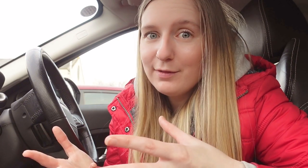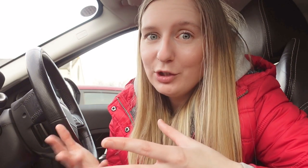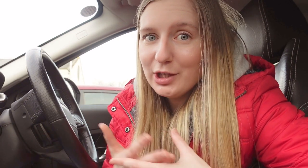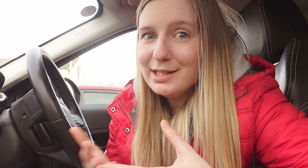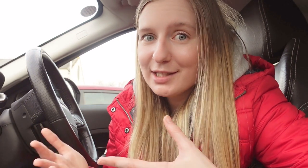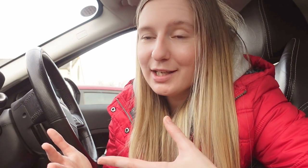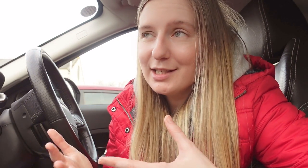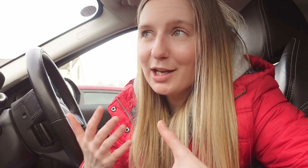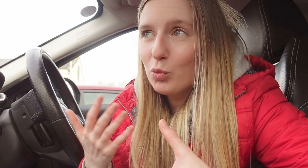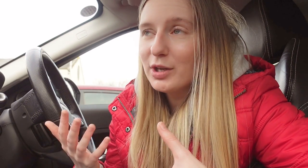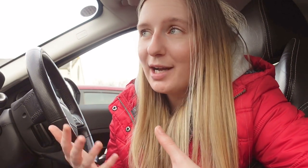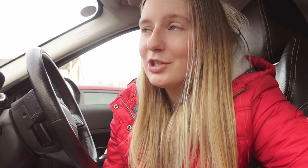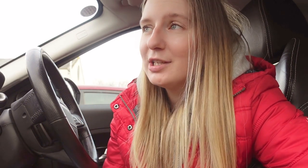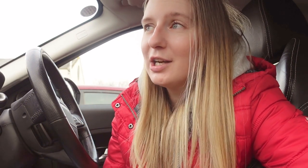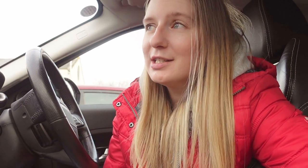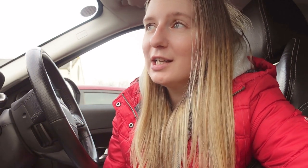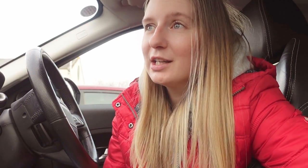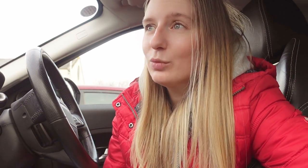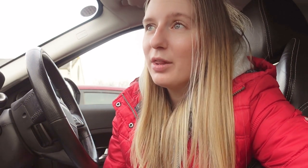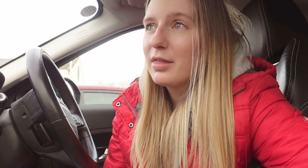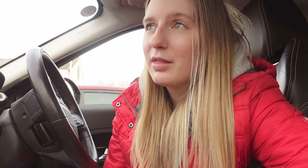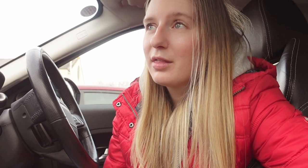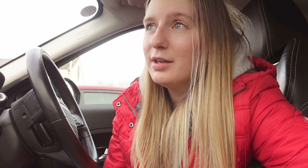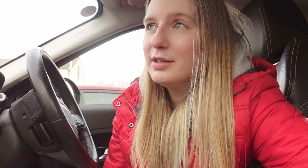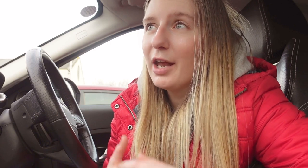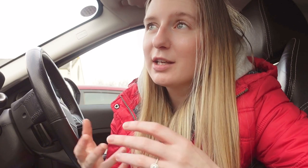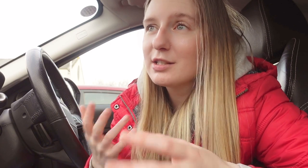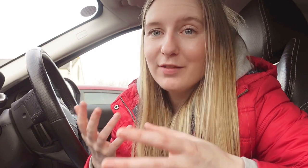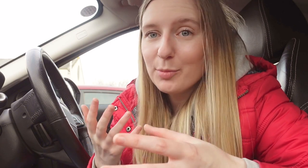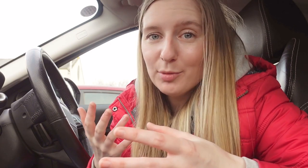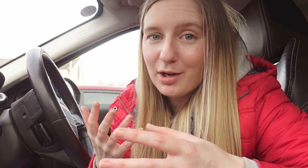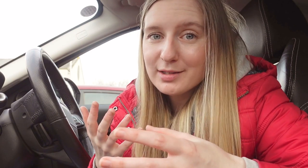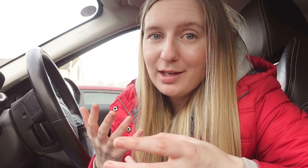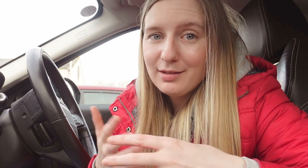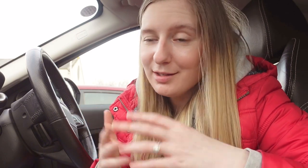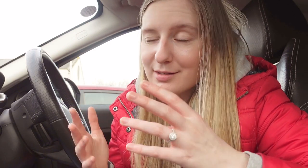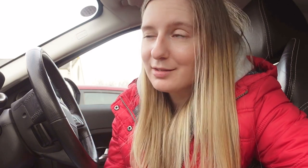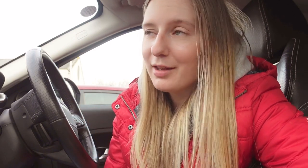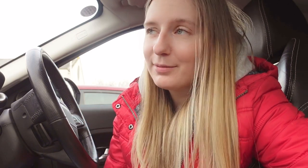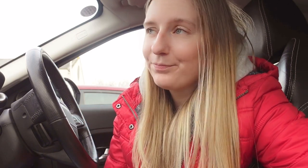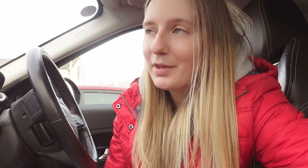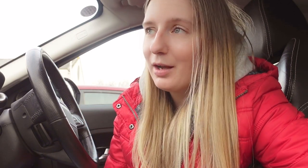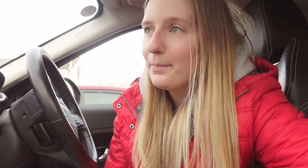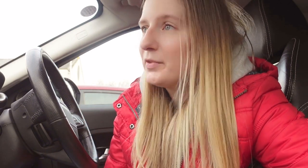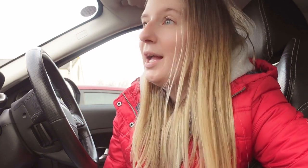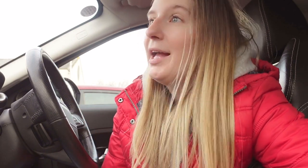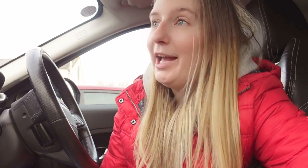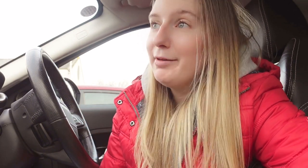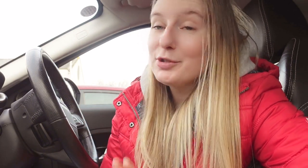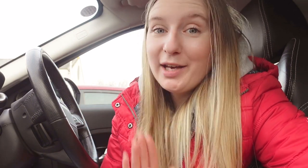you insight into like what it's actually like dealing with like something that people can't see it's like anyway so I'm gonna